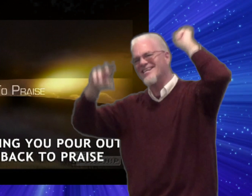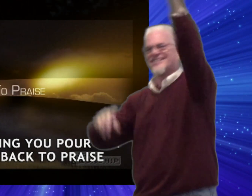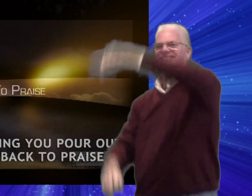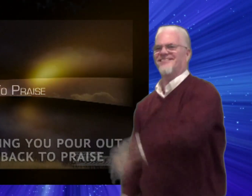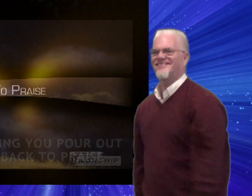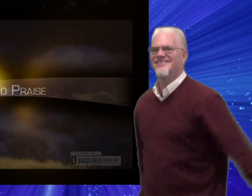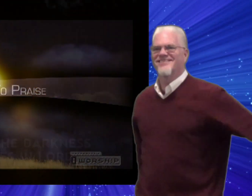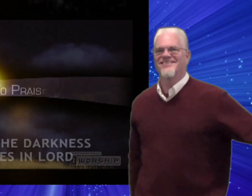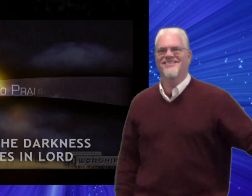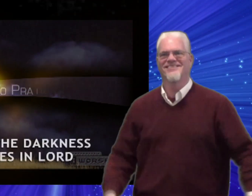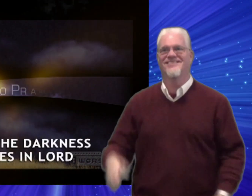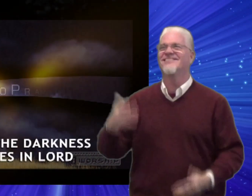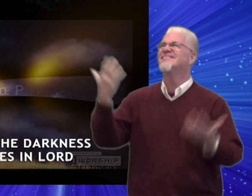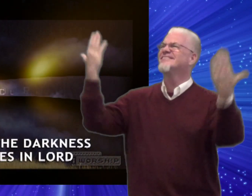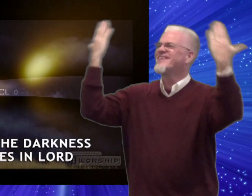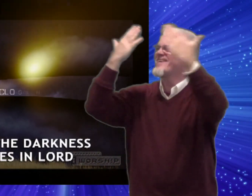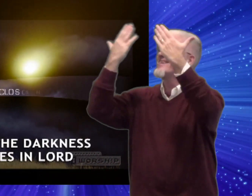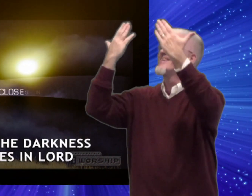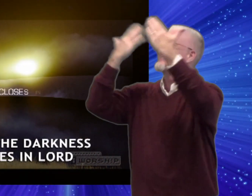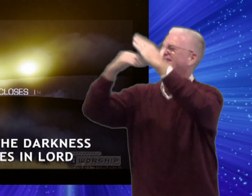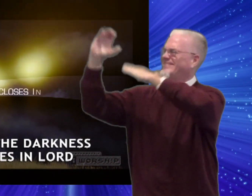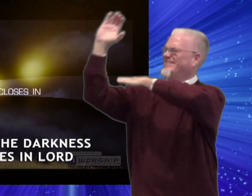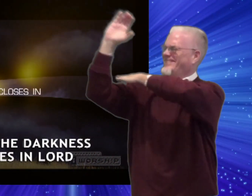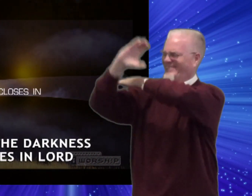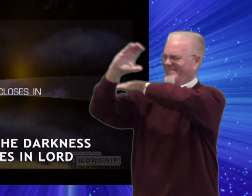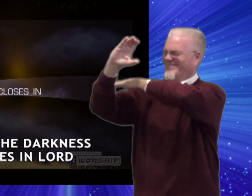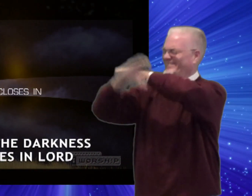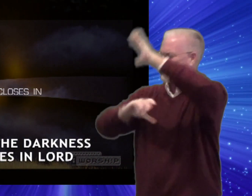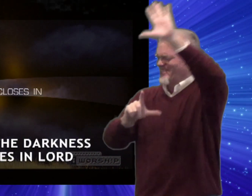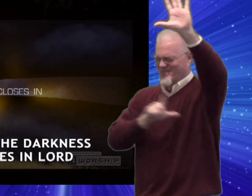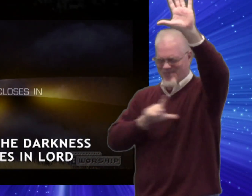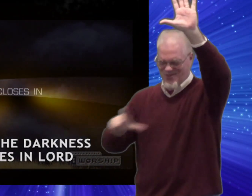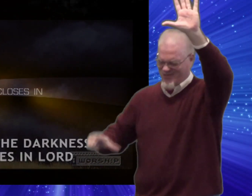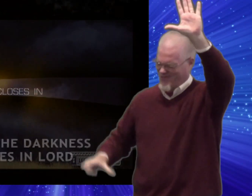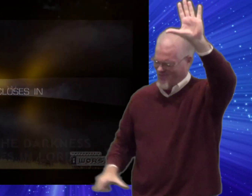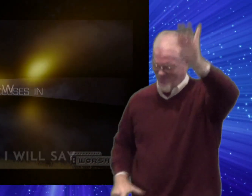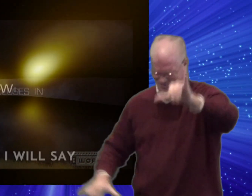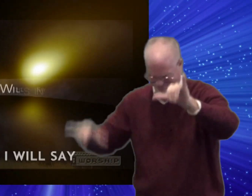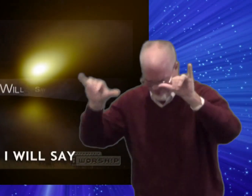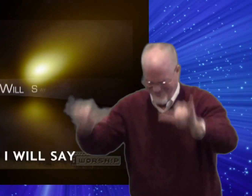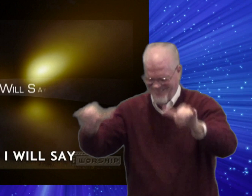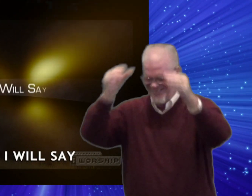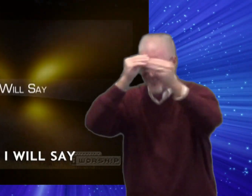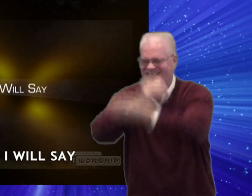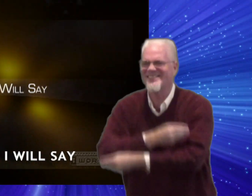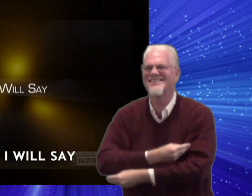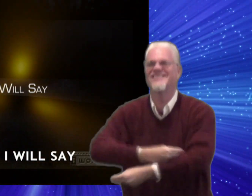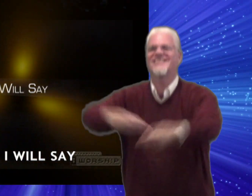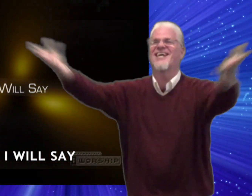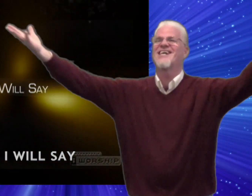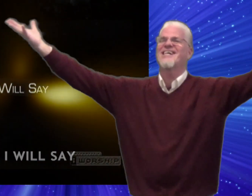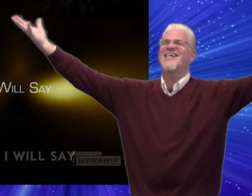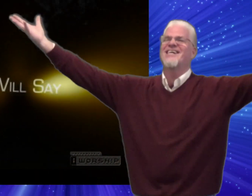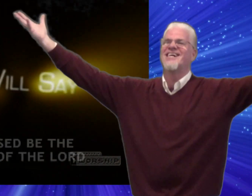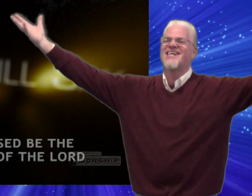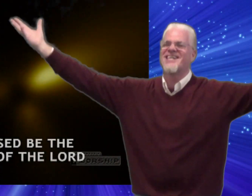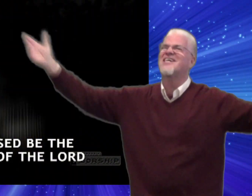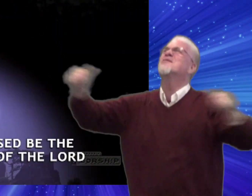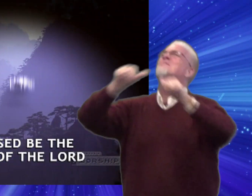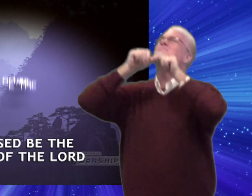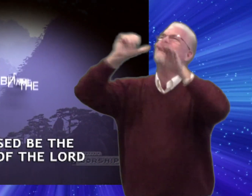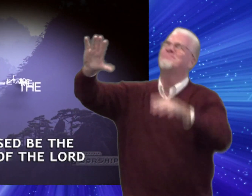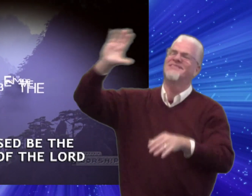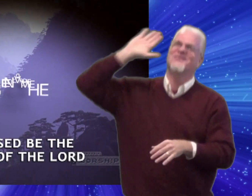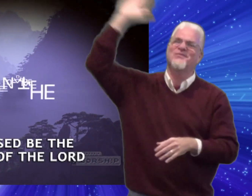When the darkness closes in Lord Still I will say